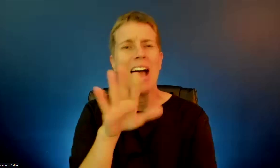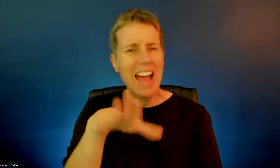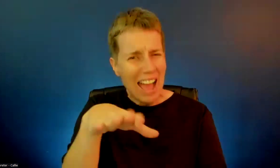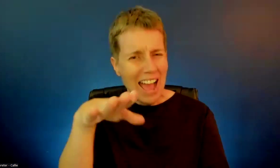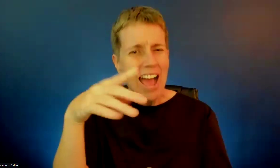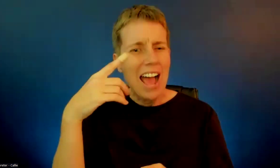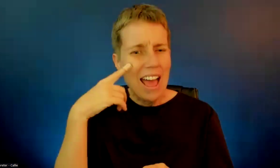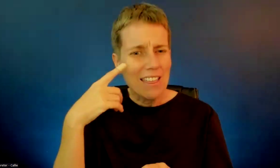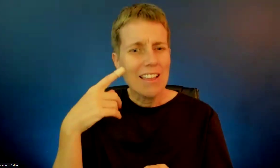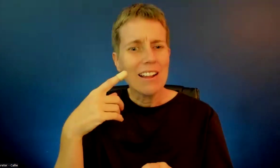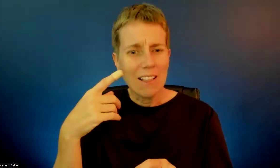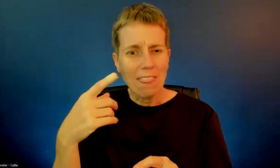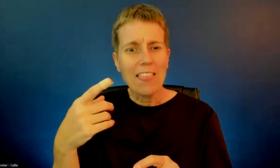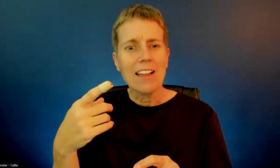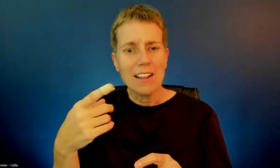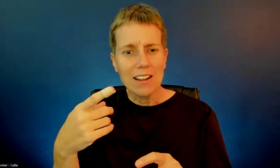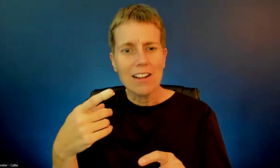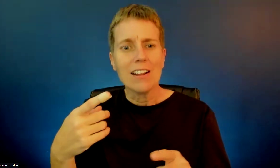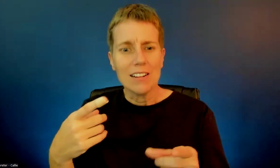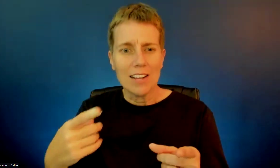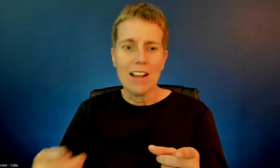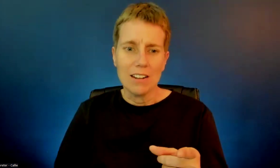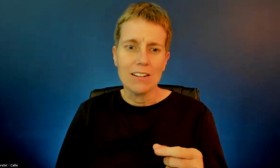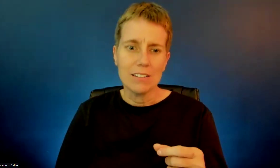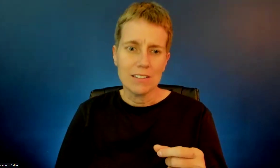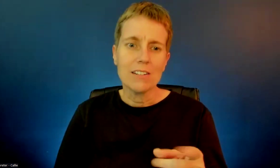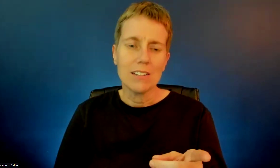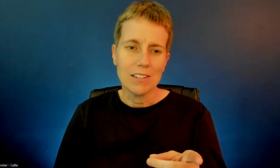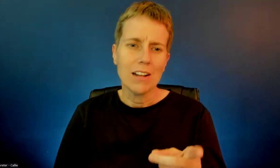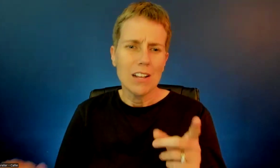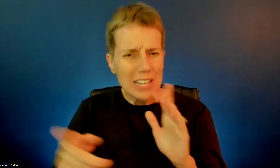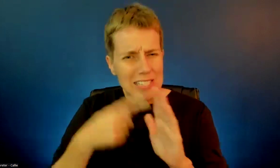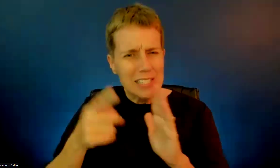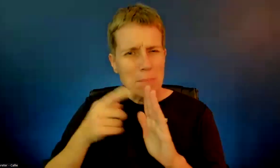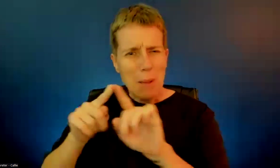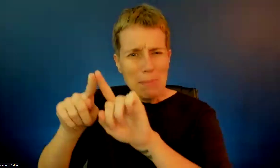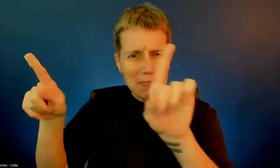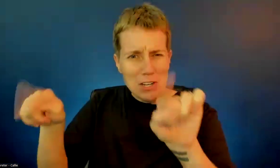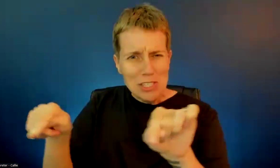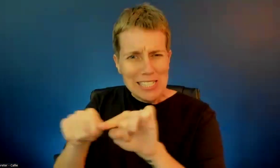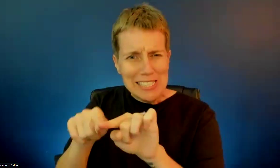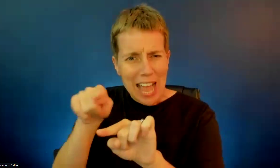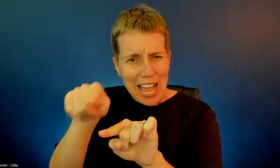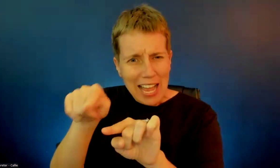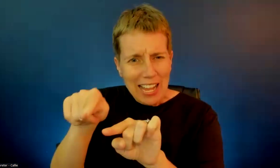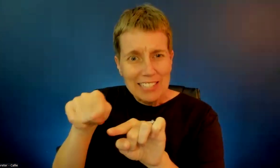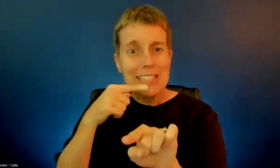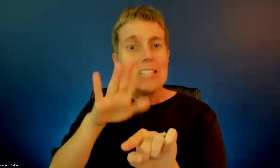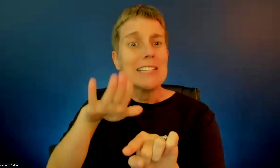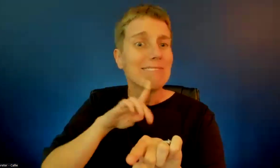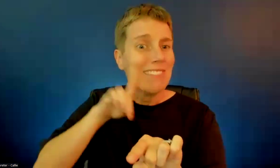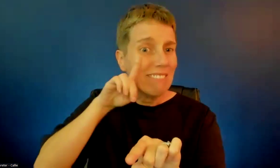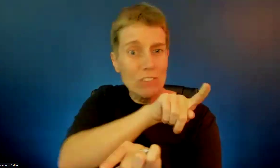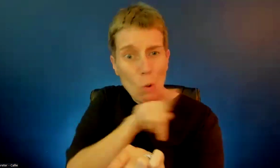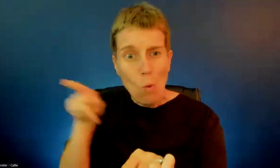on the drive-thrus. But I don't think they're an equal facilitation. I think they